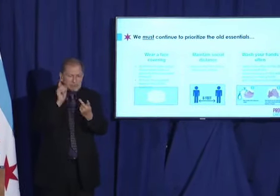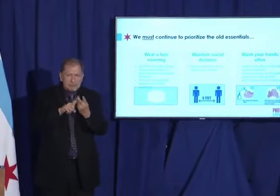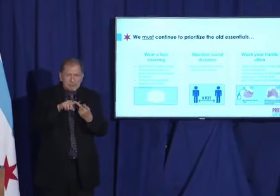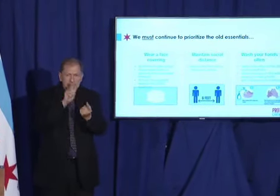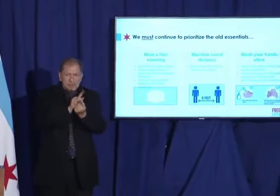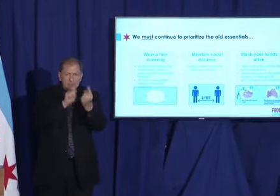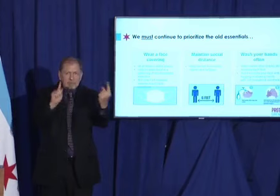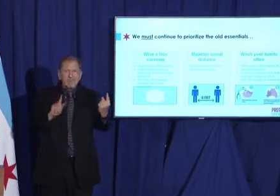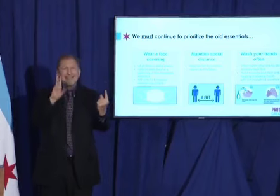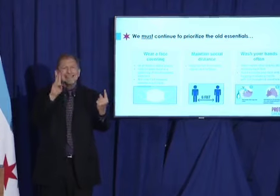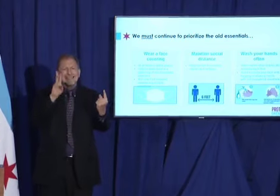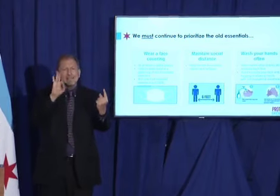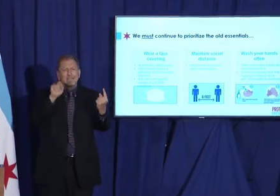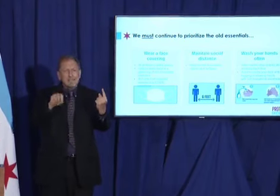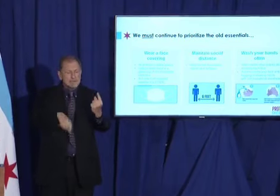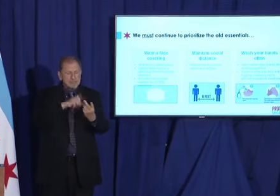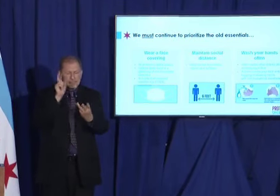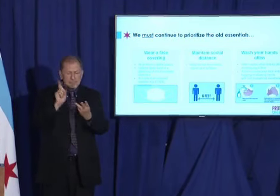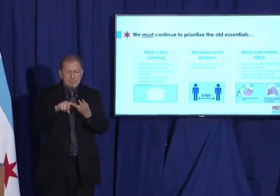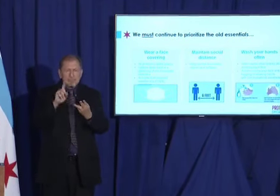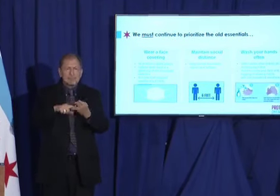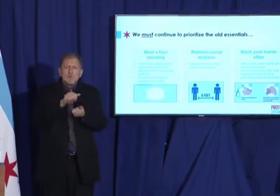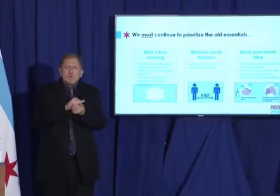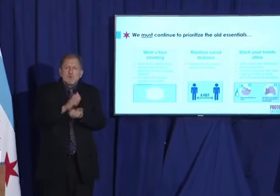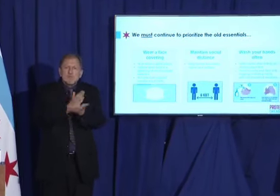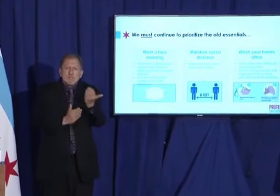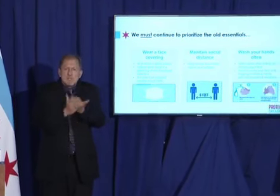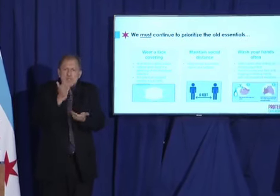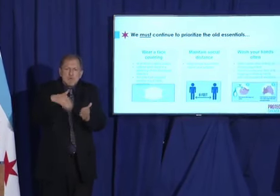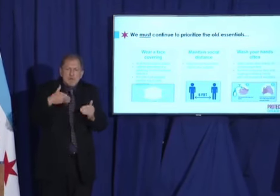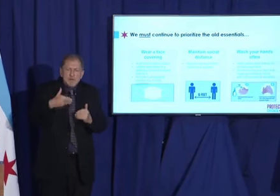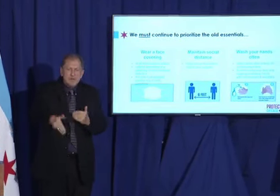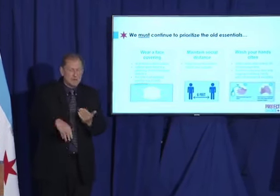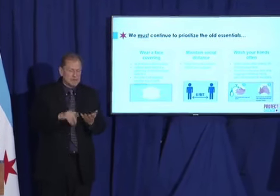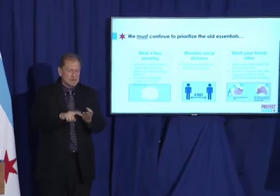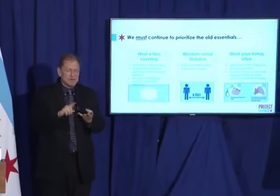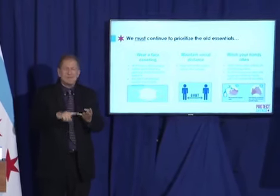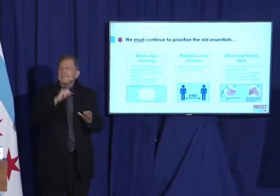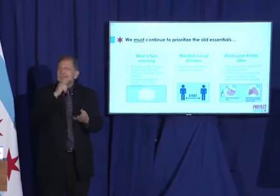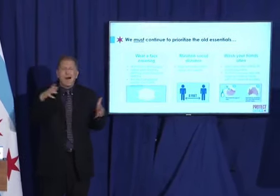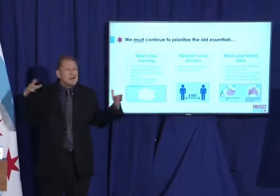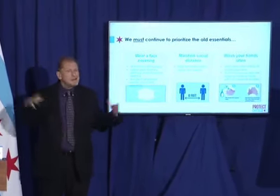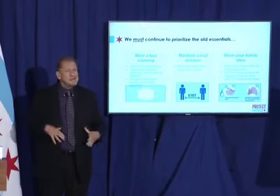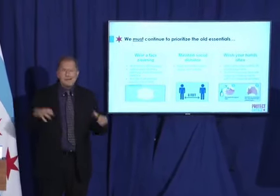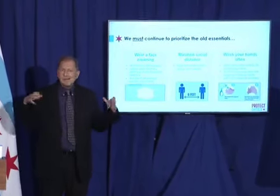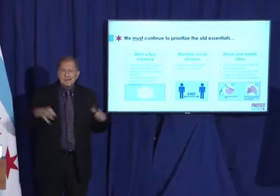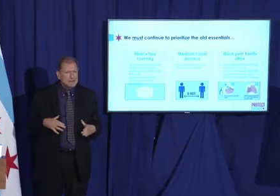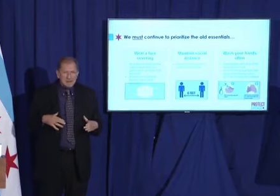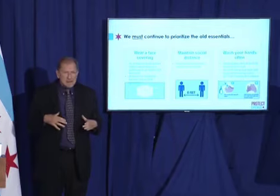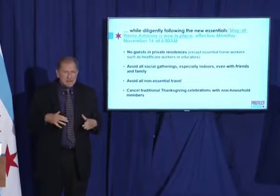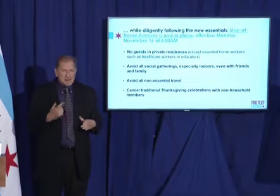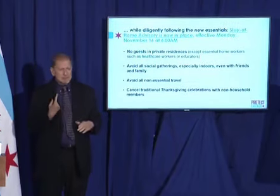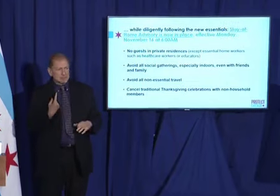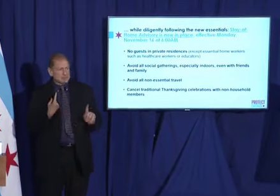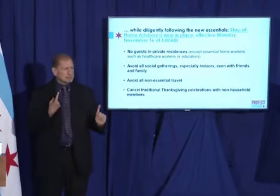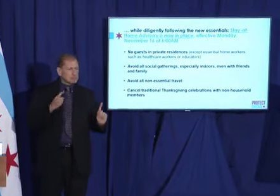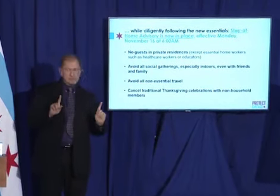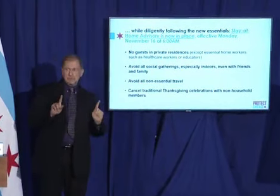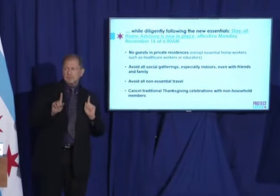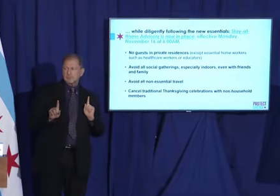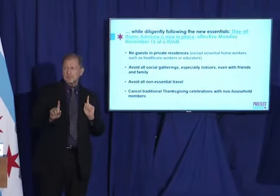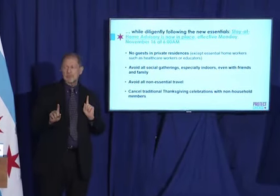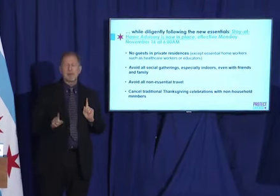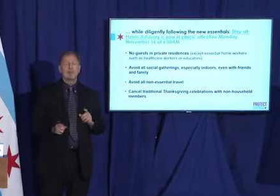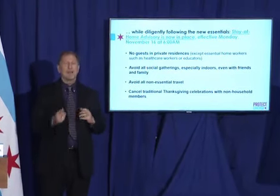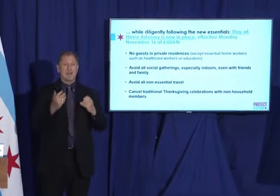washing your hands frequently, keeping yourself out of crowds. But now with Protect Chicago, we will be